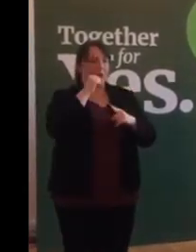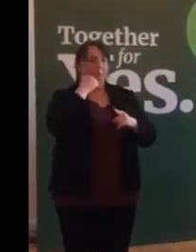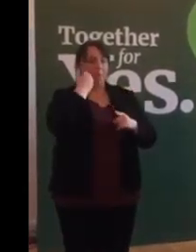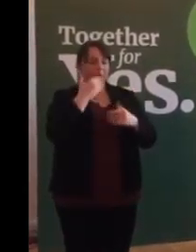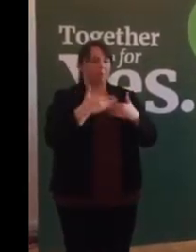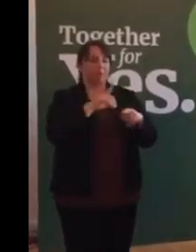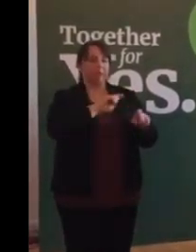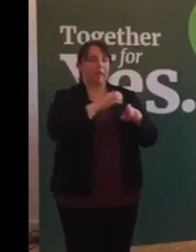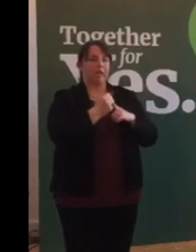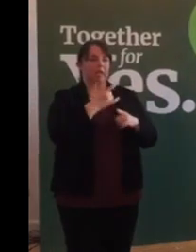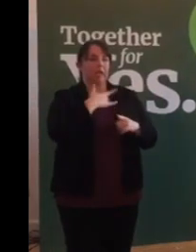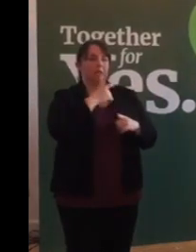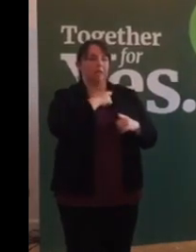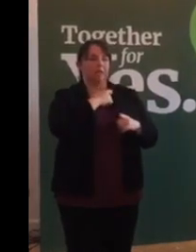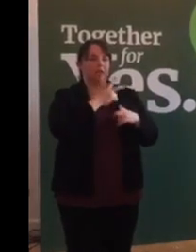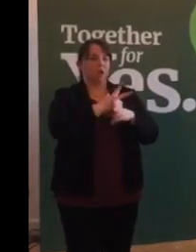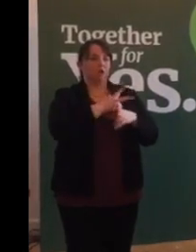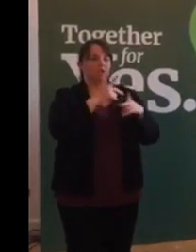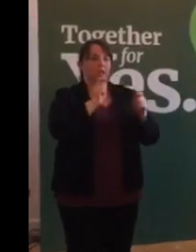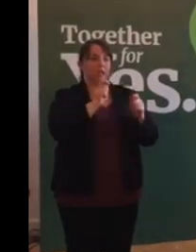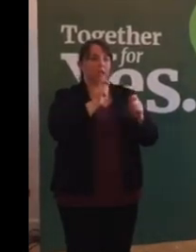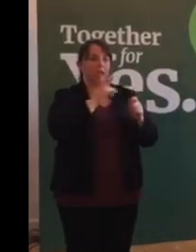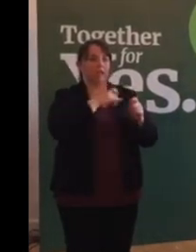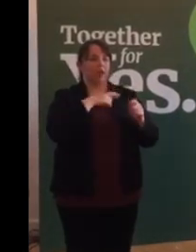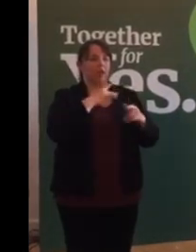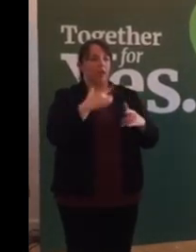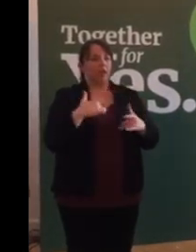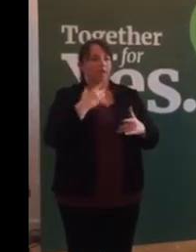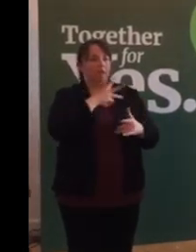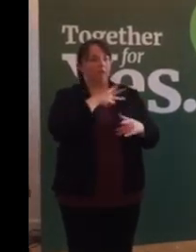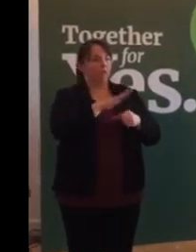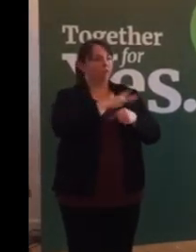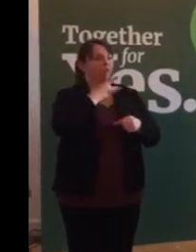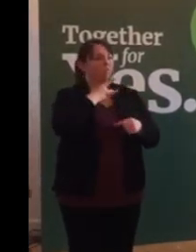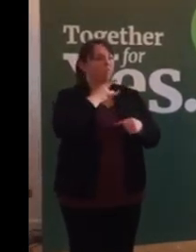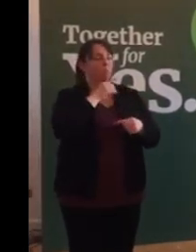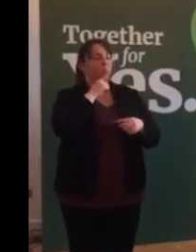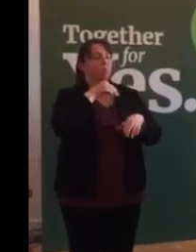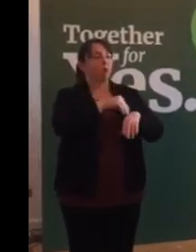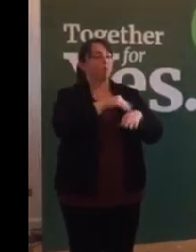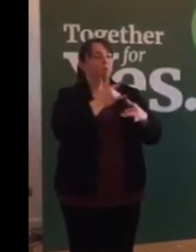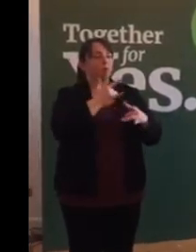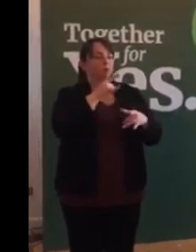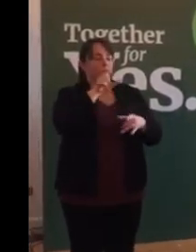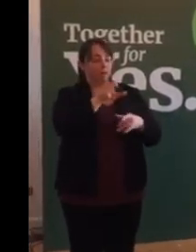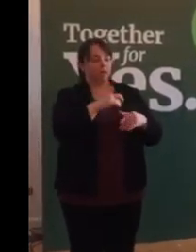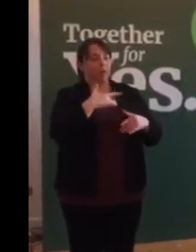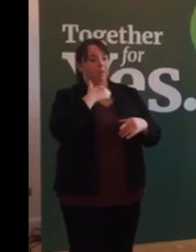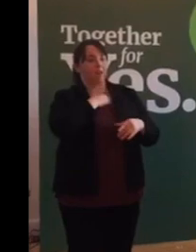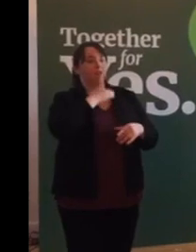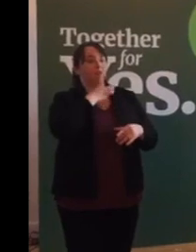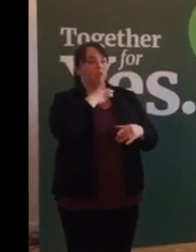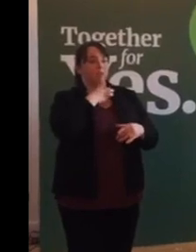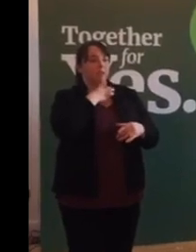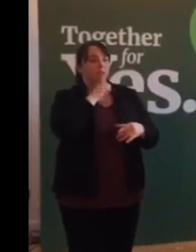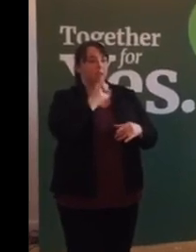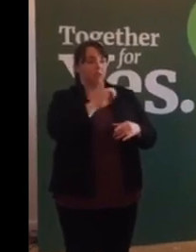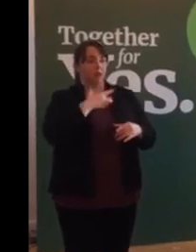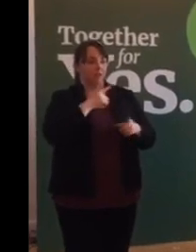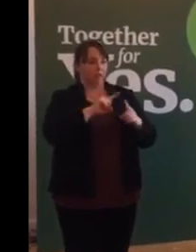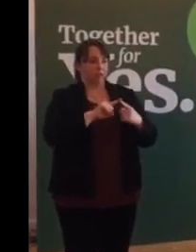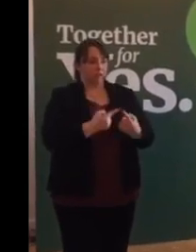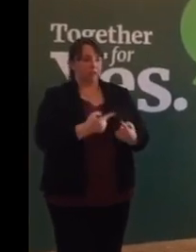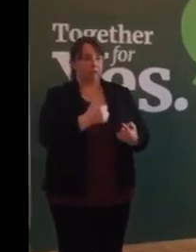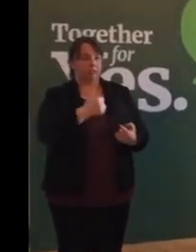until her life was at risk. The problem with somebody's life being at risk is that their life is at